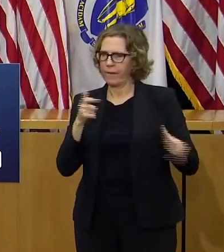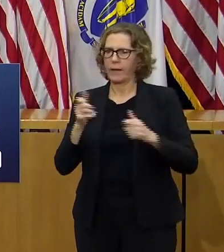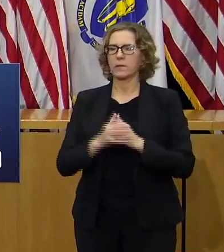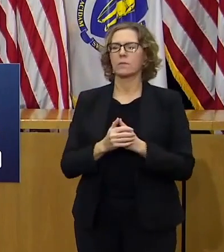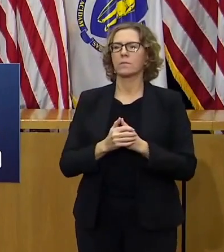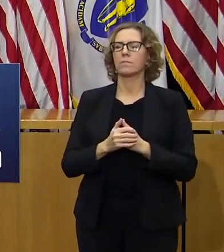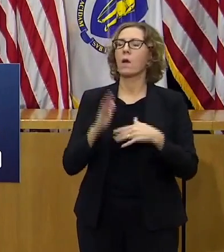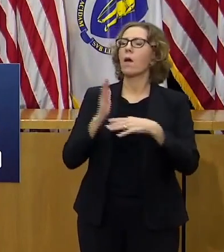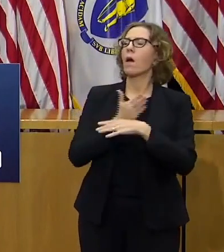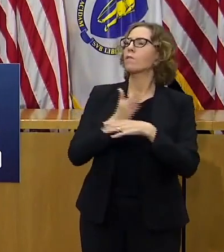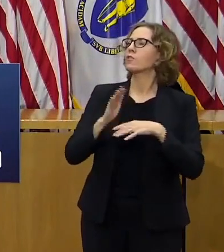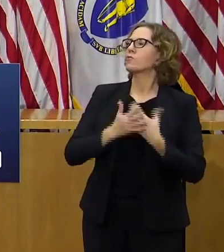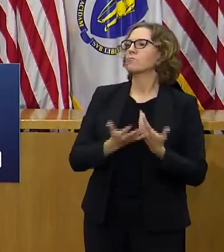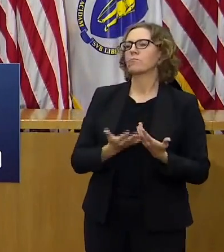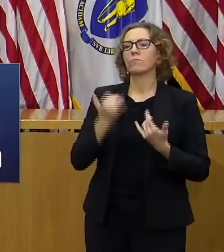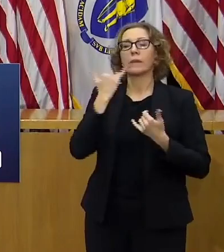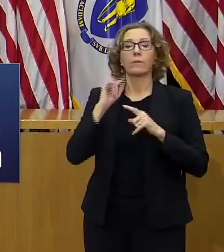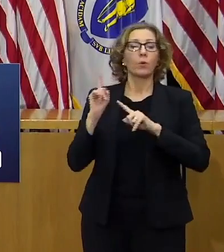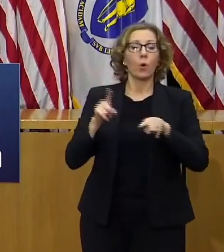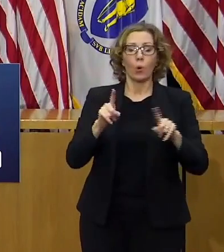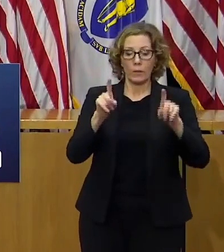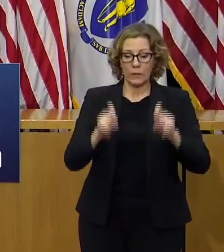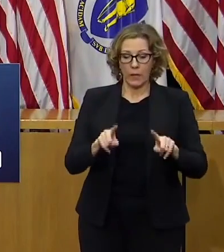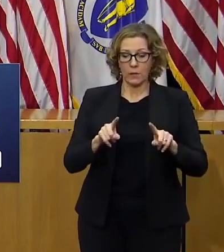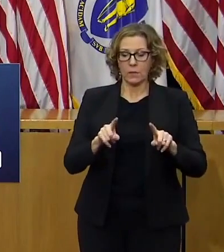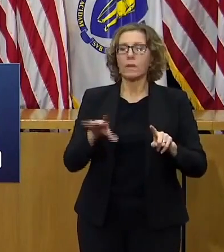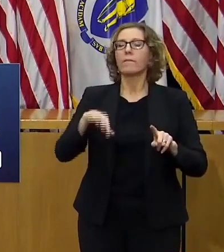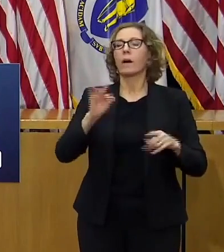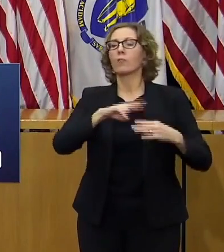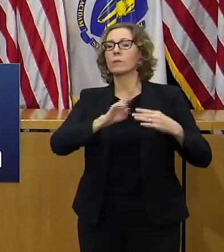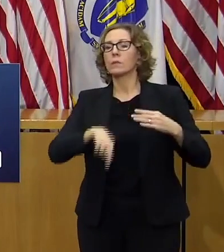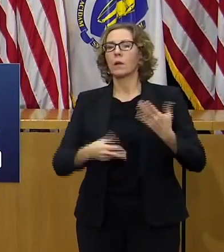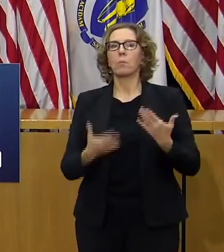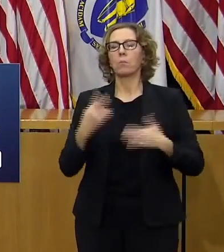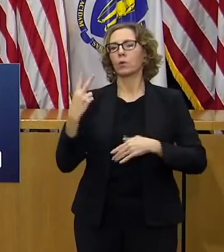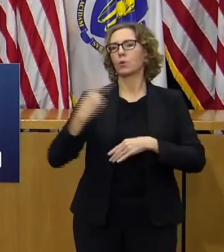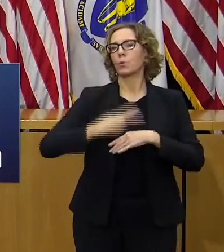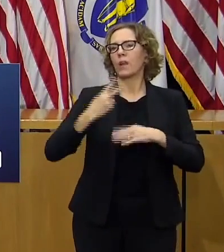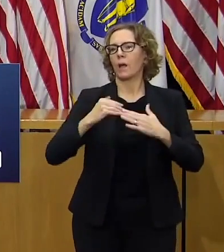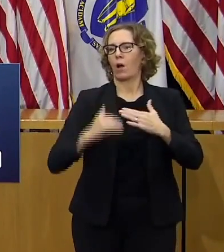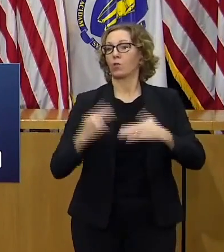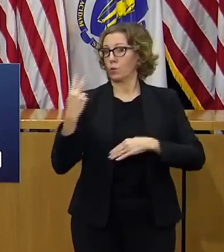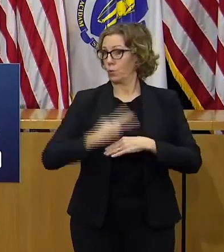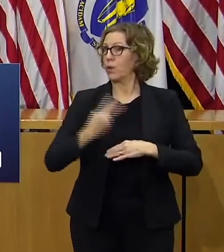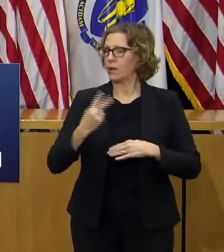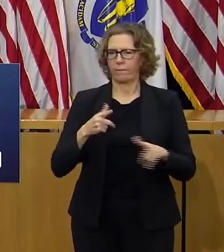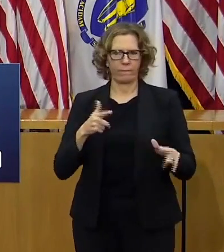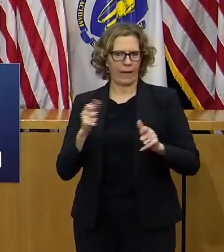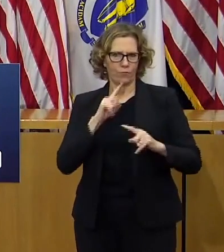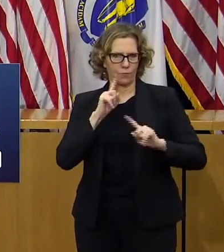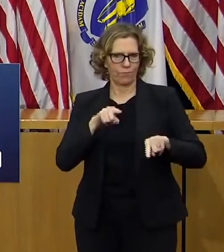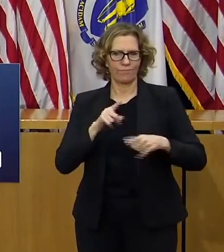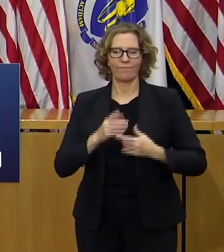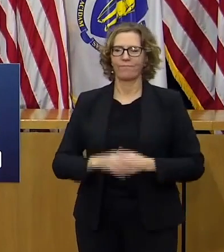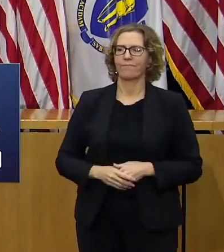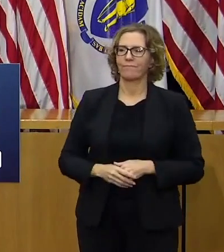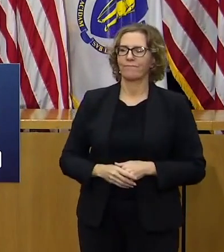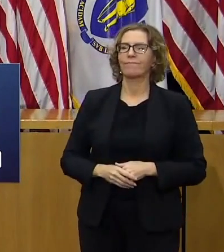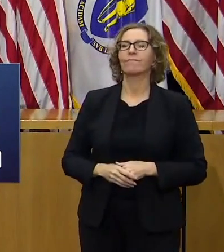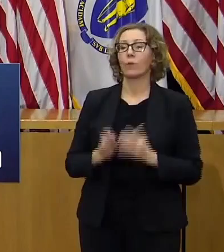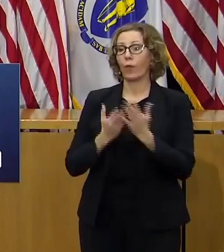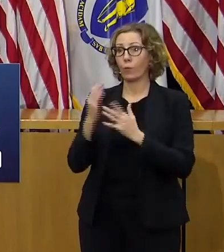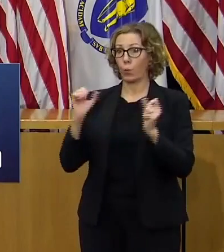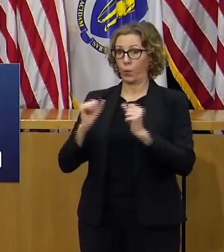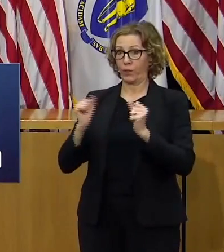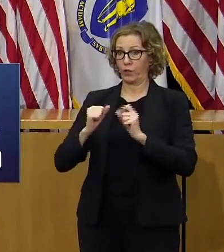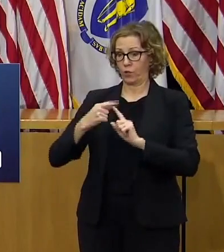spread sites have a turnaround time of just less than two days and as we enter the winter months testing will continue to be a